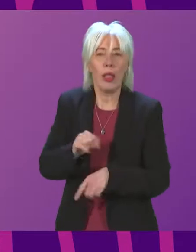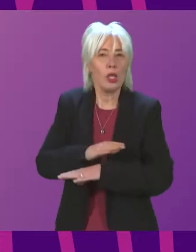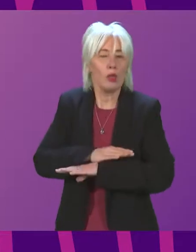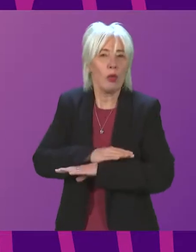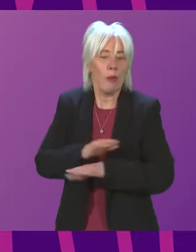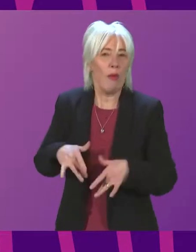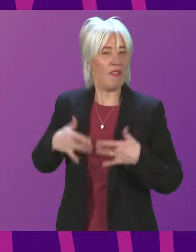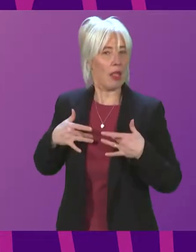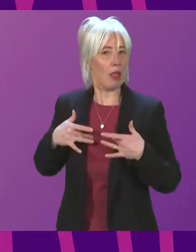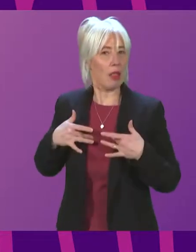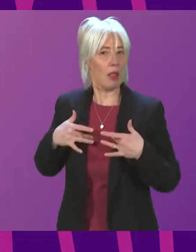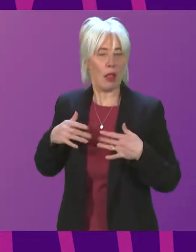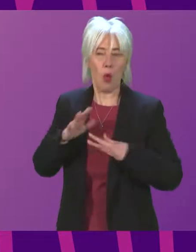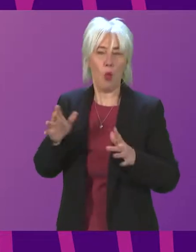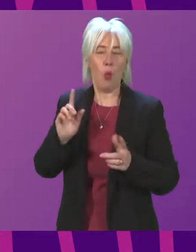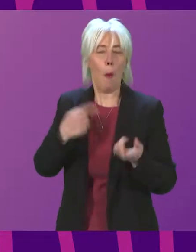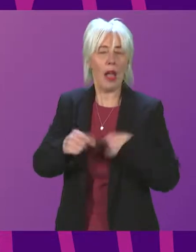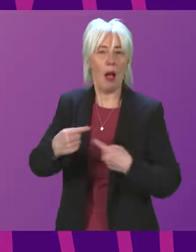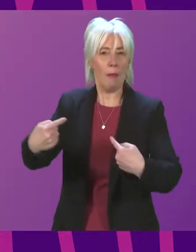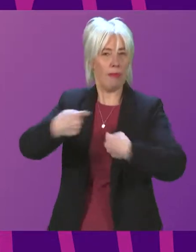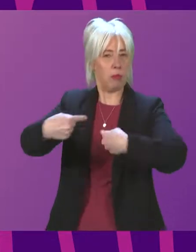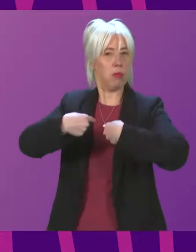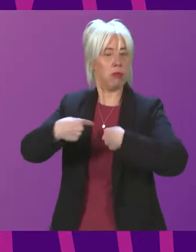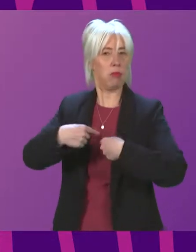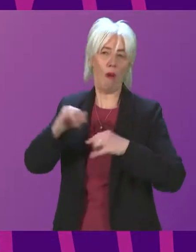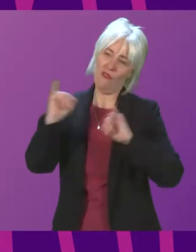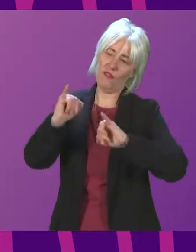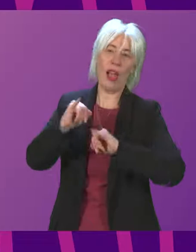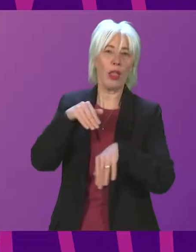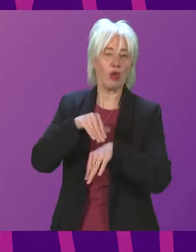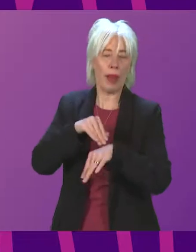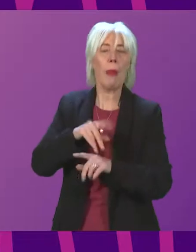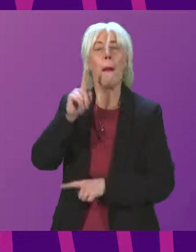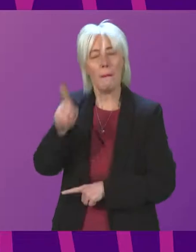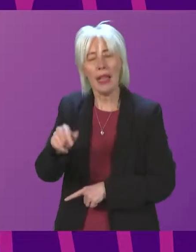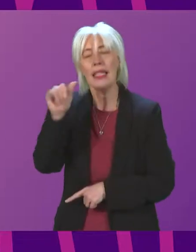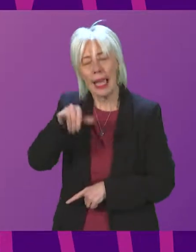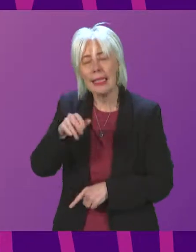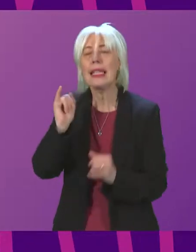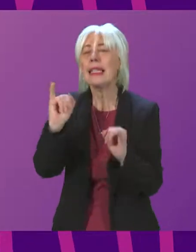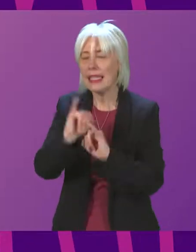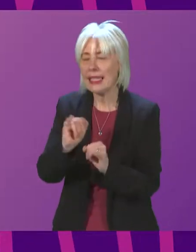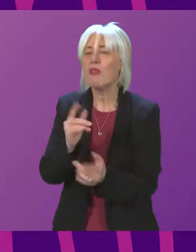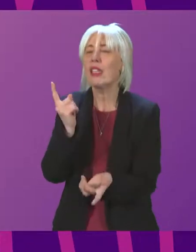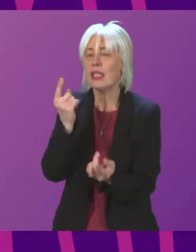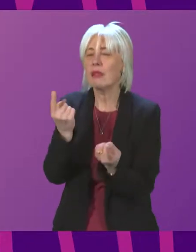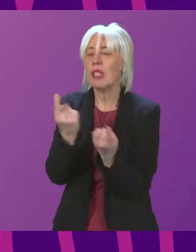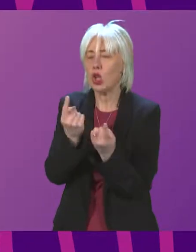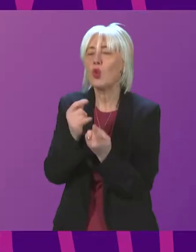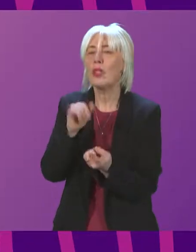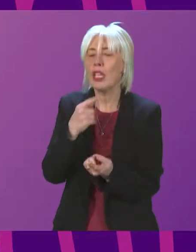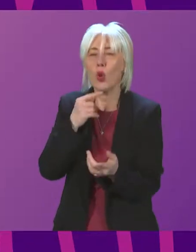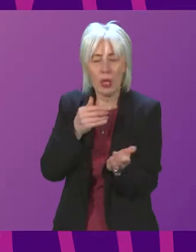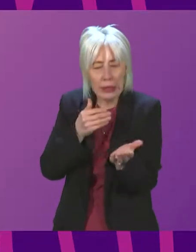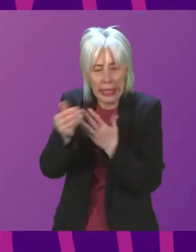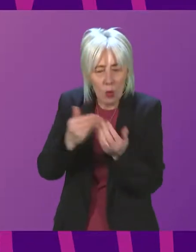feel themselves much less likely, to become victims of violent crime. But as I have acknowledged already, violent crime is a serious issue. We have dealt with this and